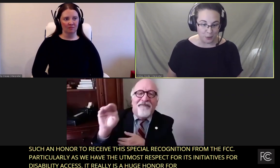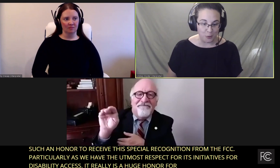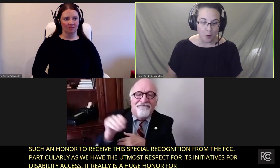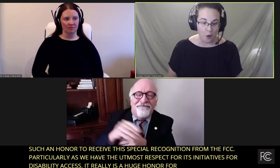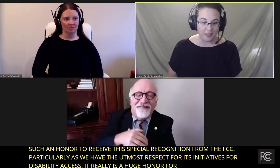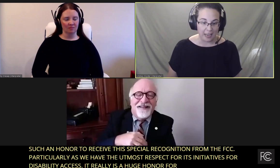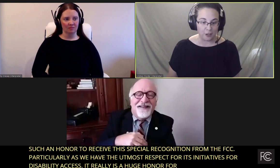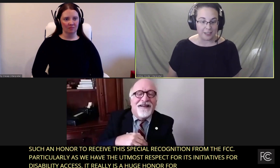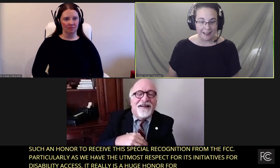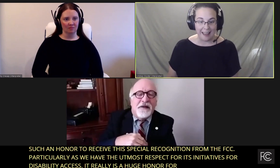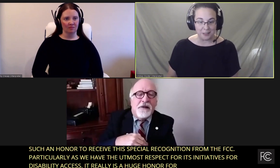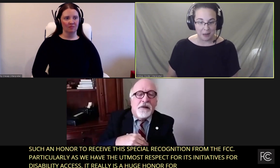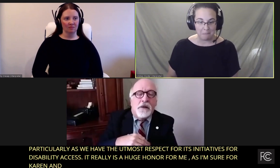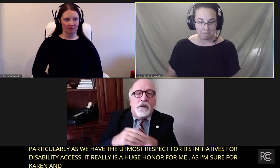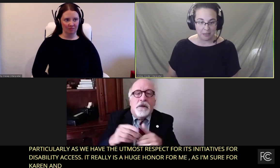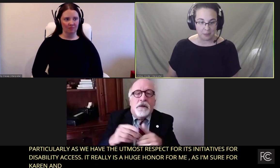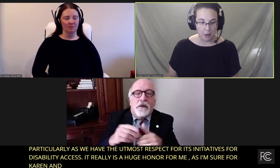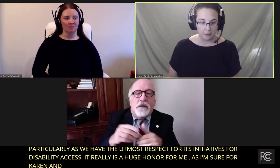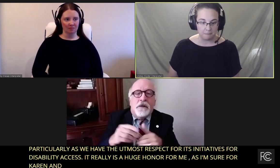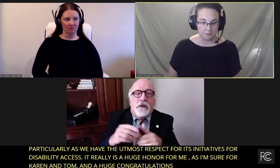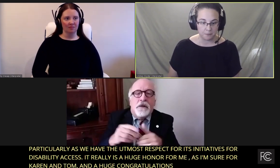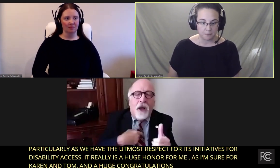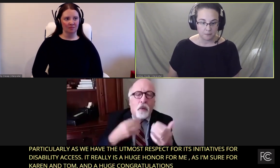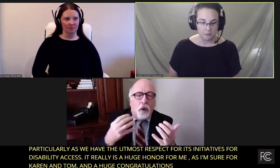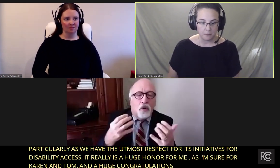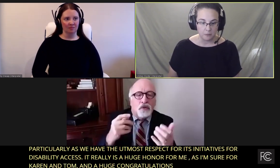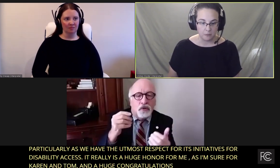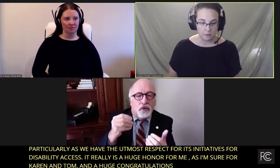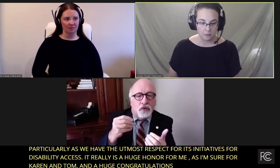-waving to both Karen and Tom as well.